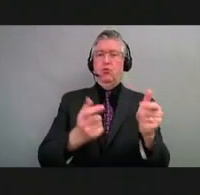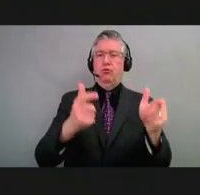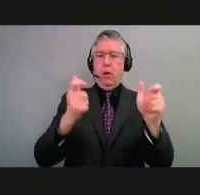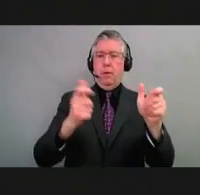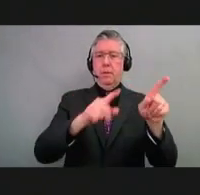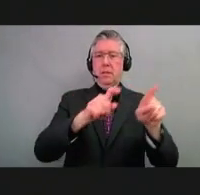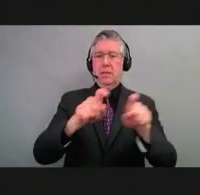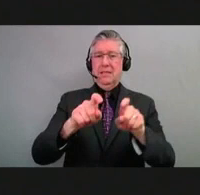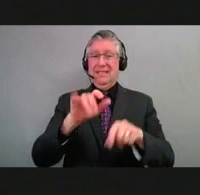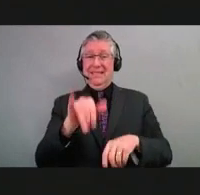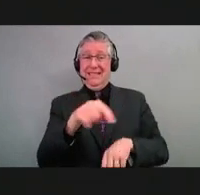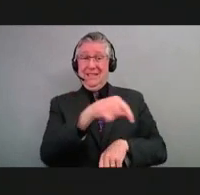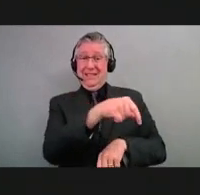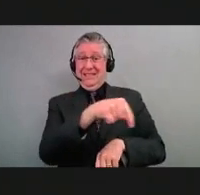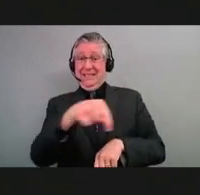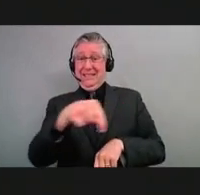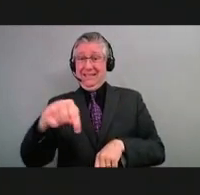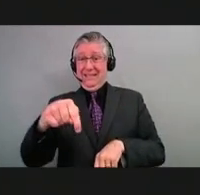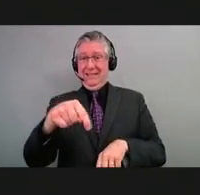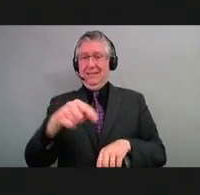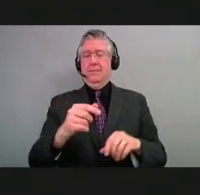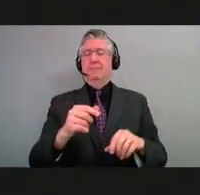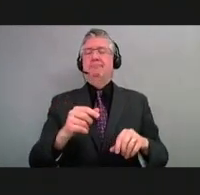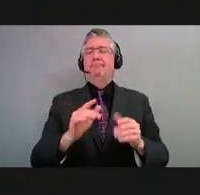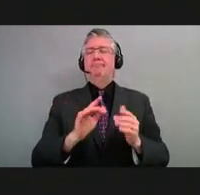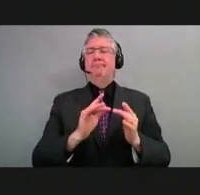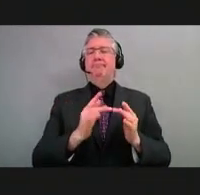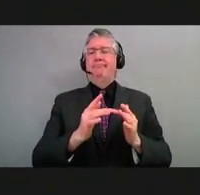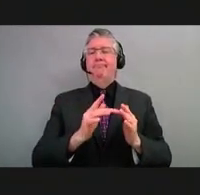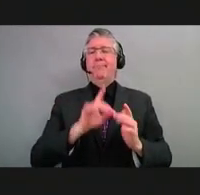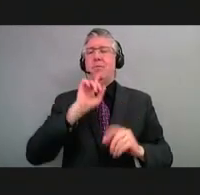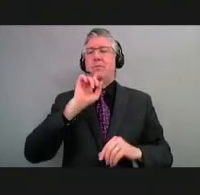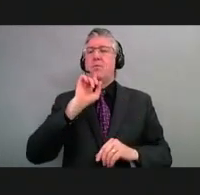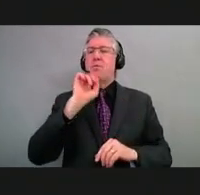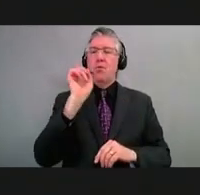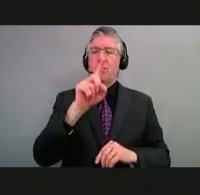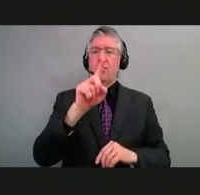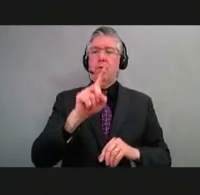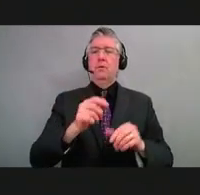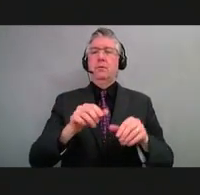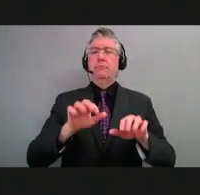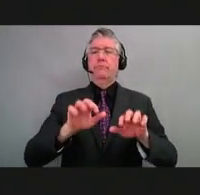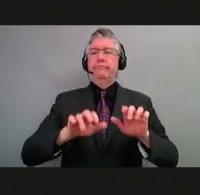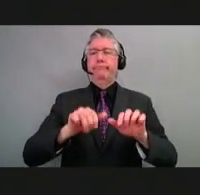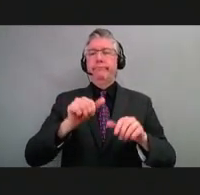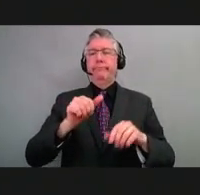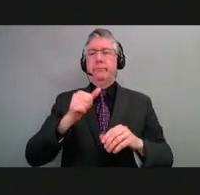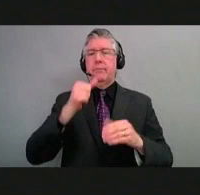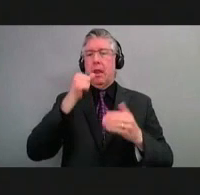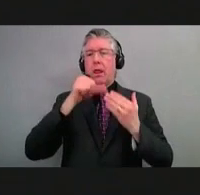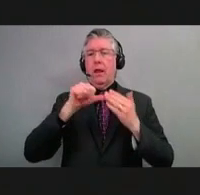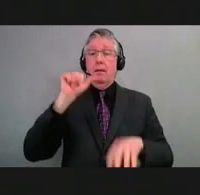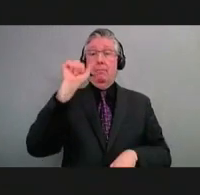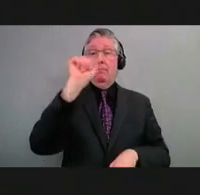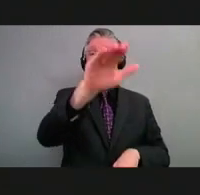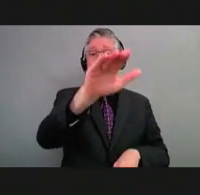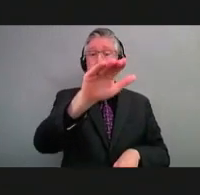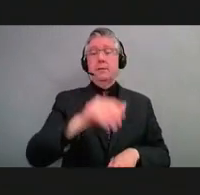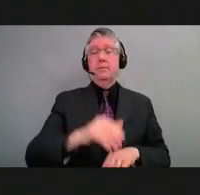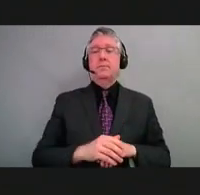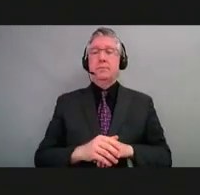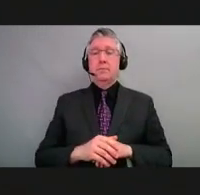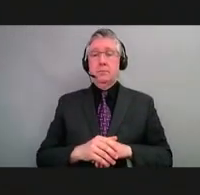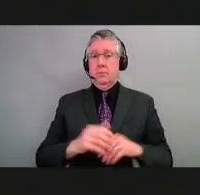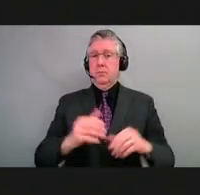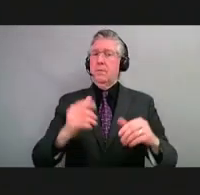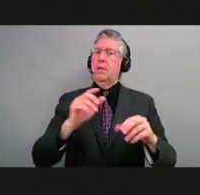slide here to get more information and to sign up to have the test shipped to your home. The tool is most effective when you have it at